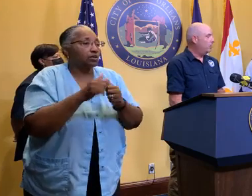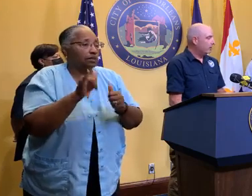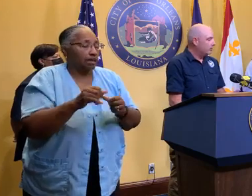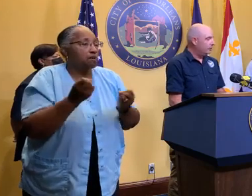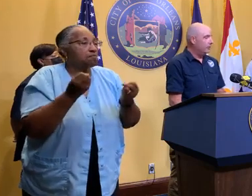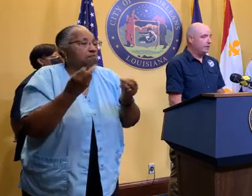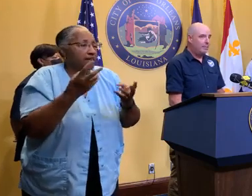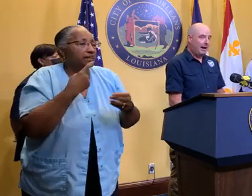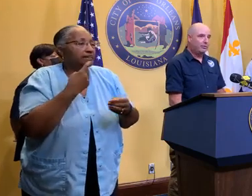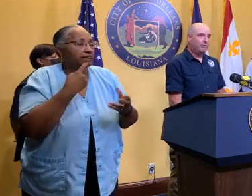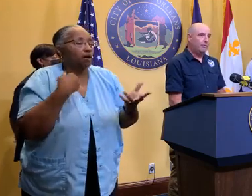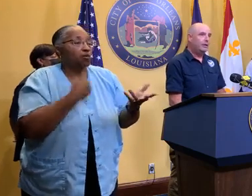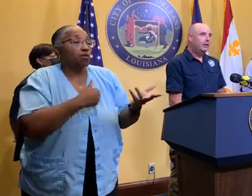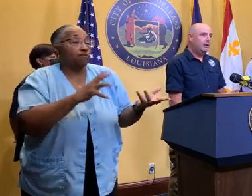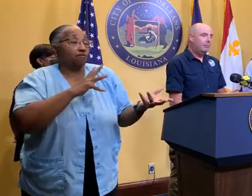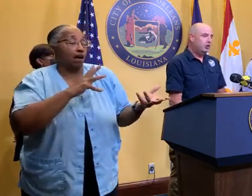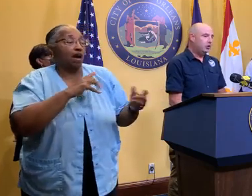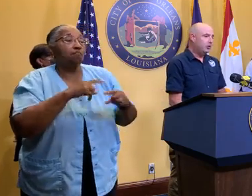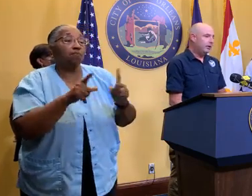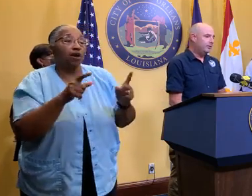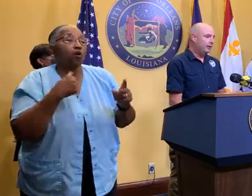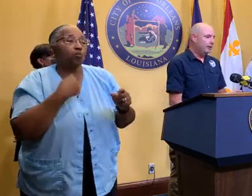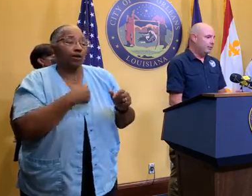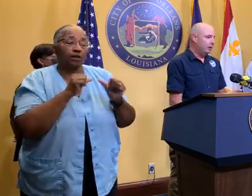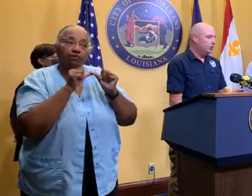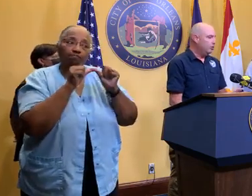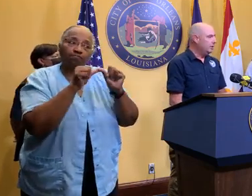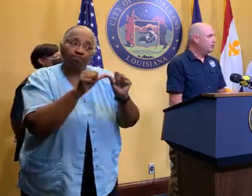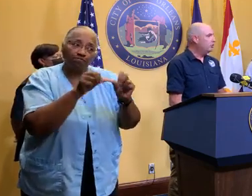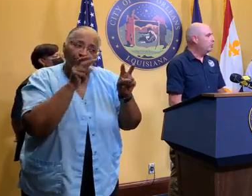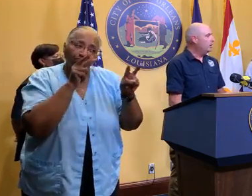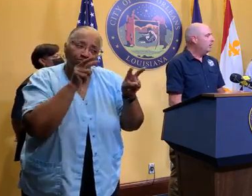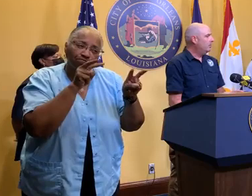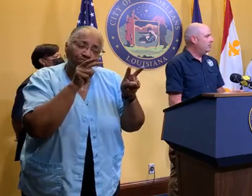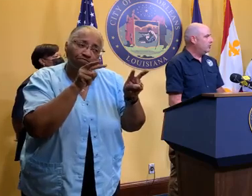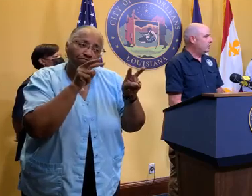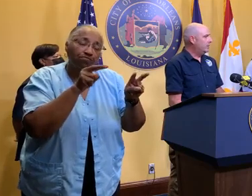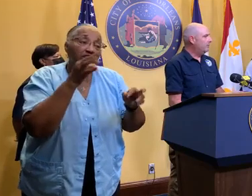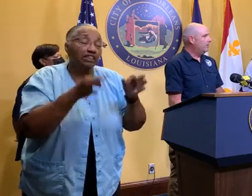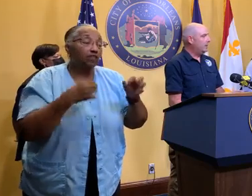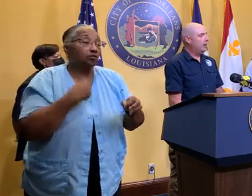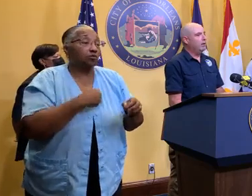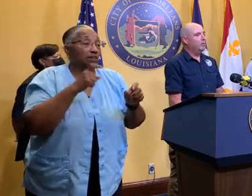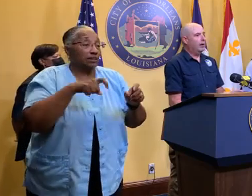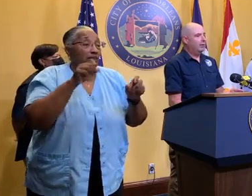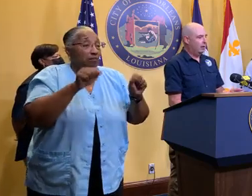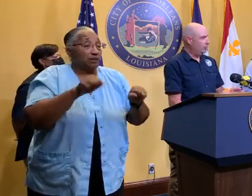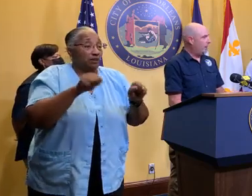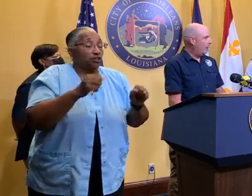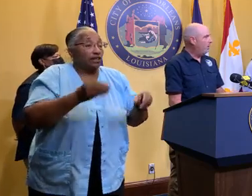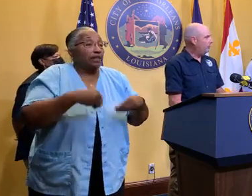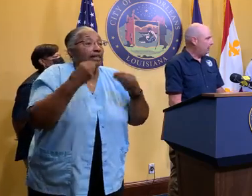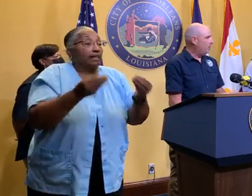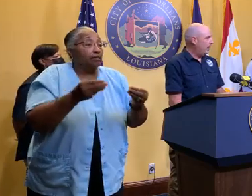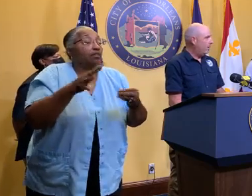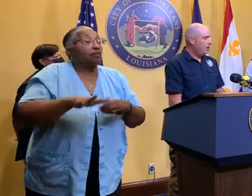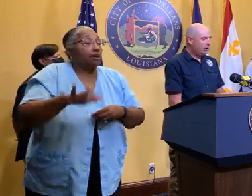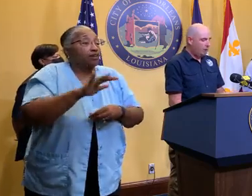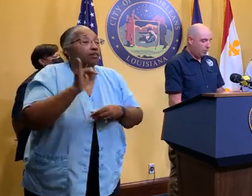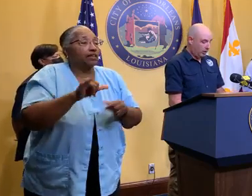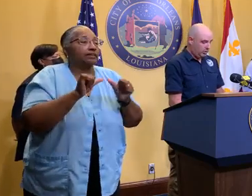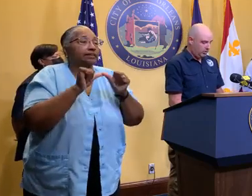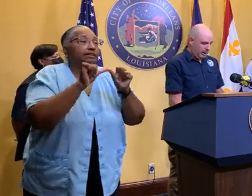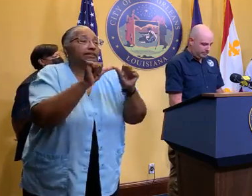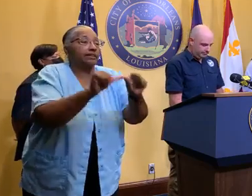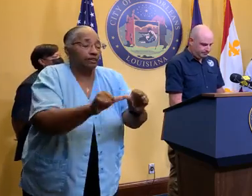fine, but we're going to still keep after them. Make sure that if we do need to potentially give them an area where there is power, stable power,